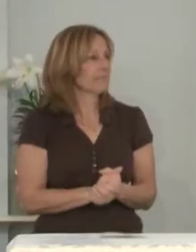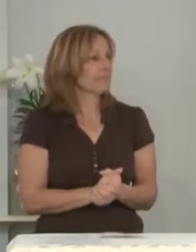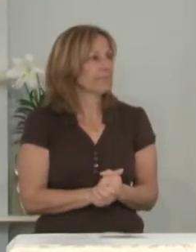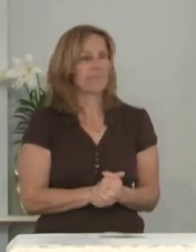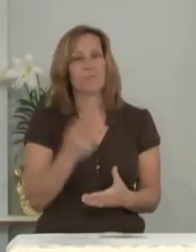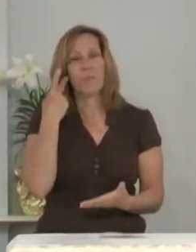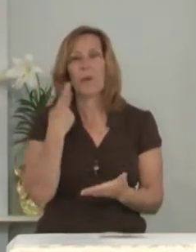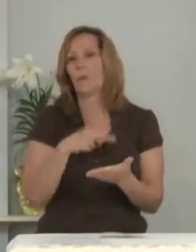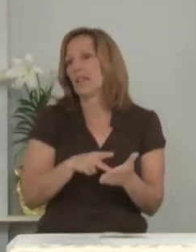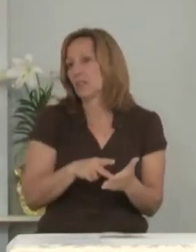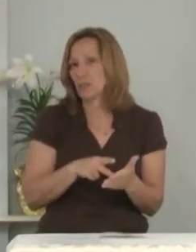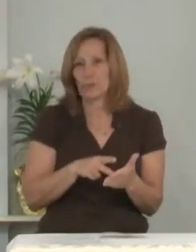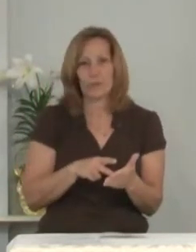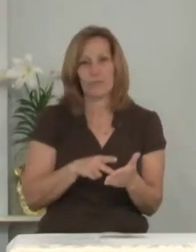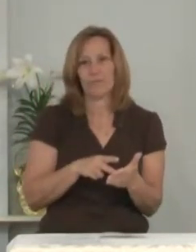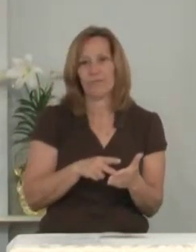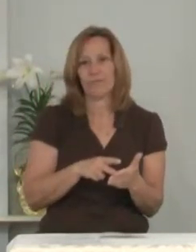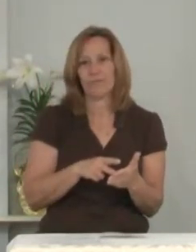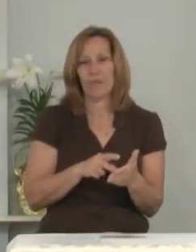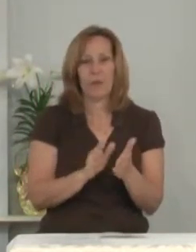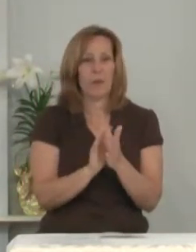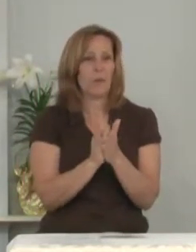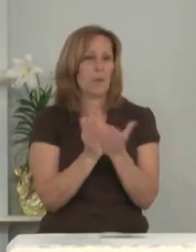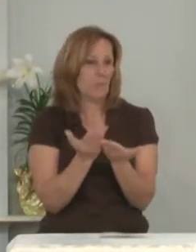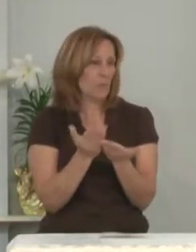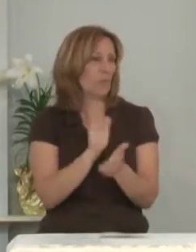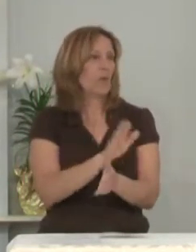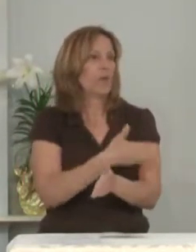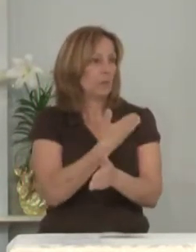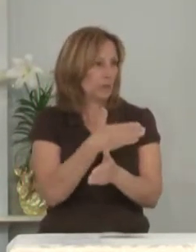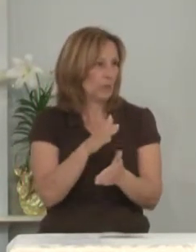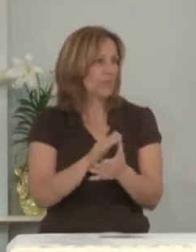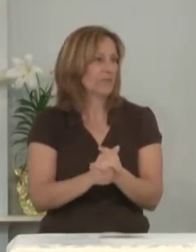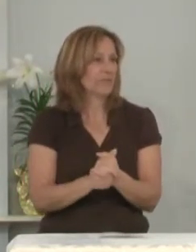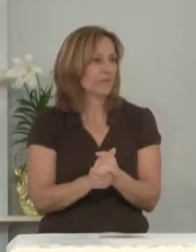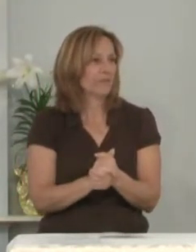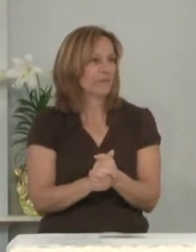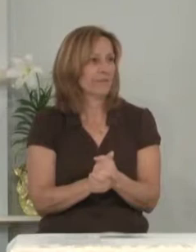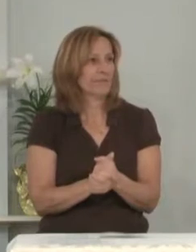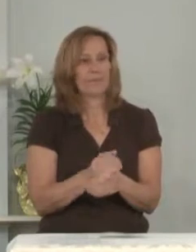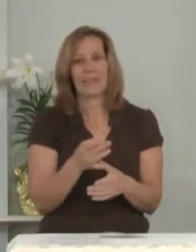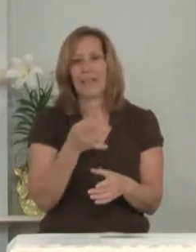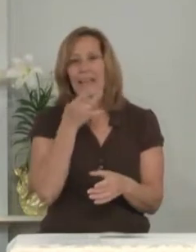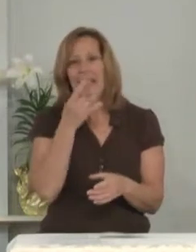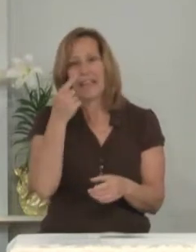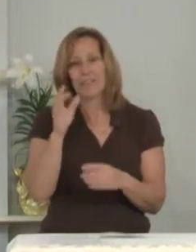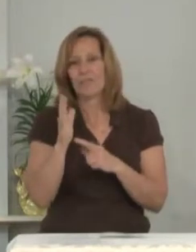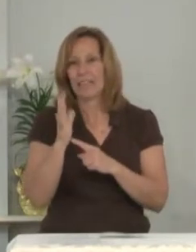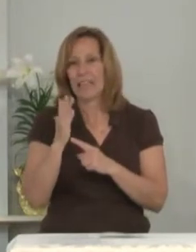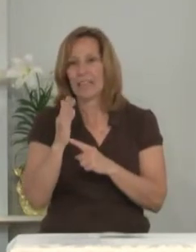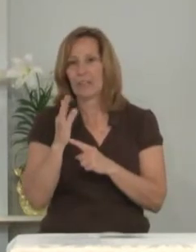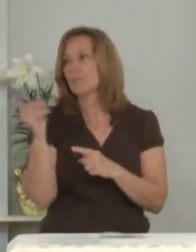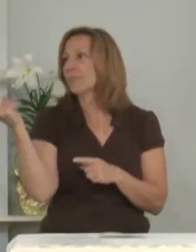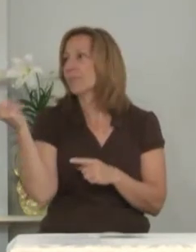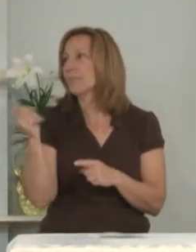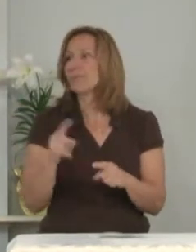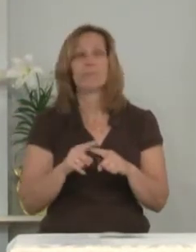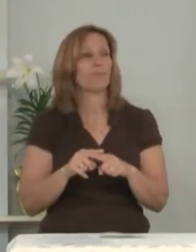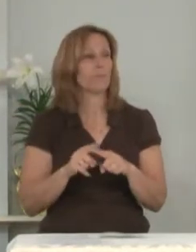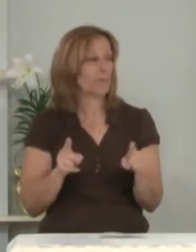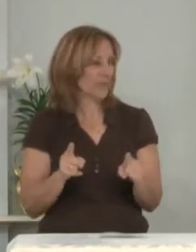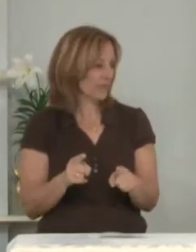Pencils, hymnals, a lighter for the candles, a